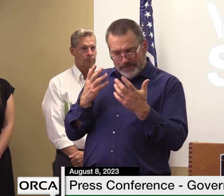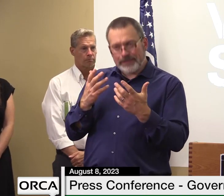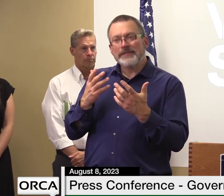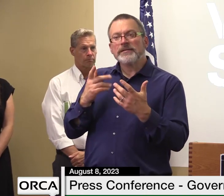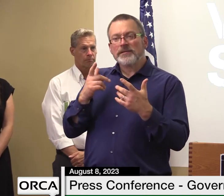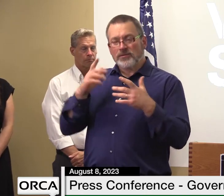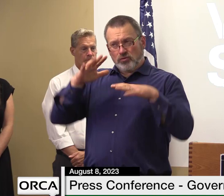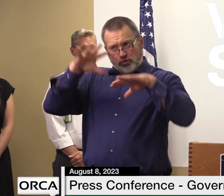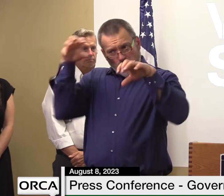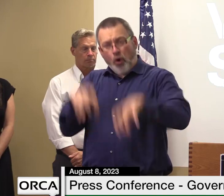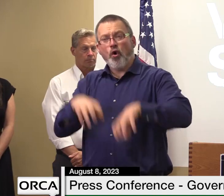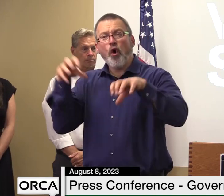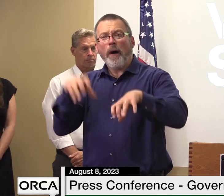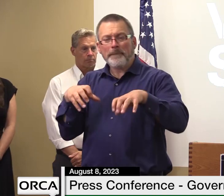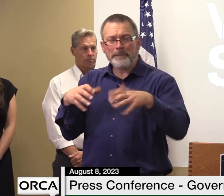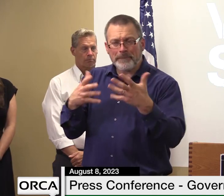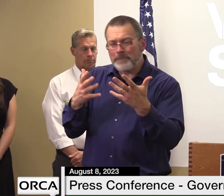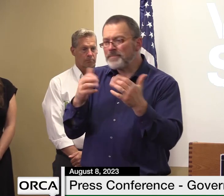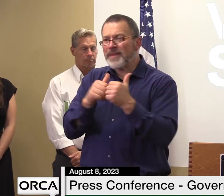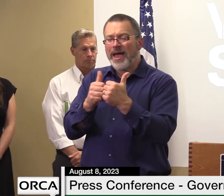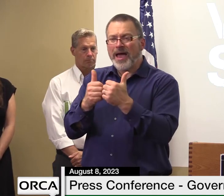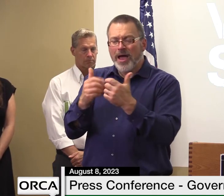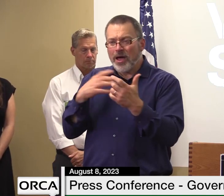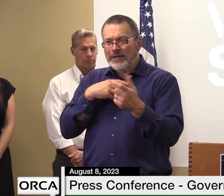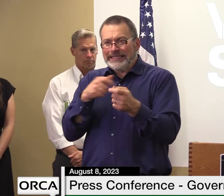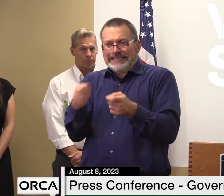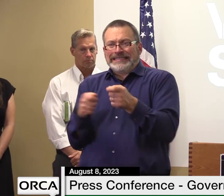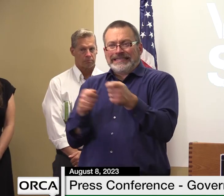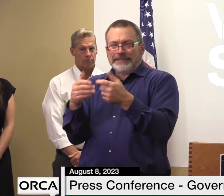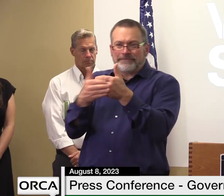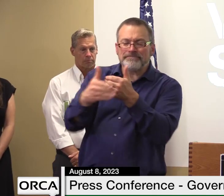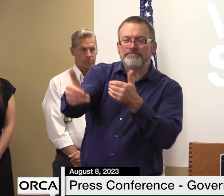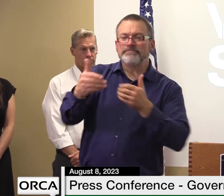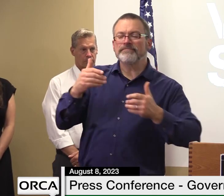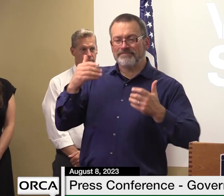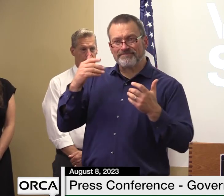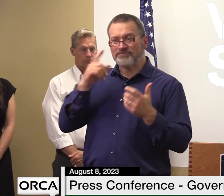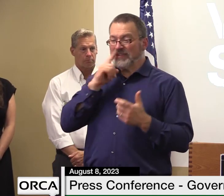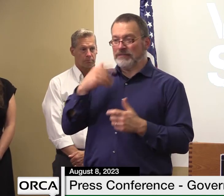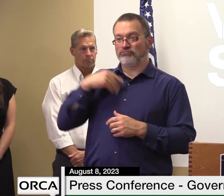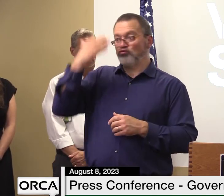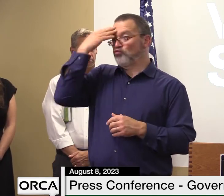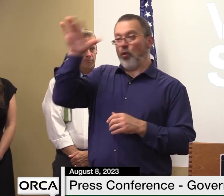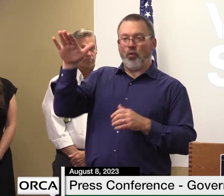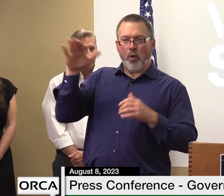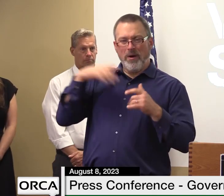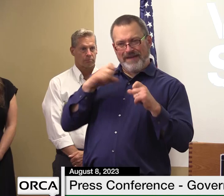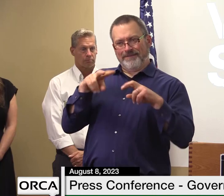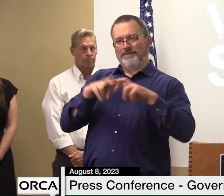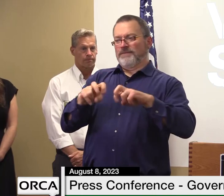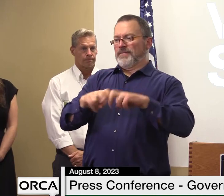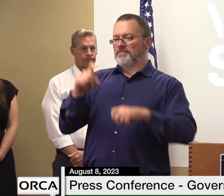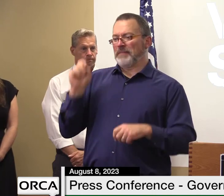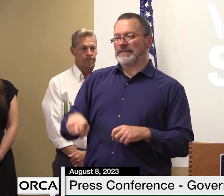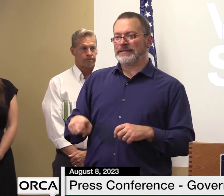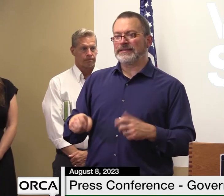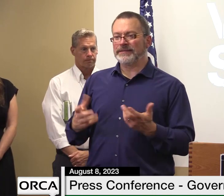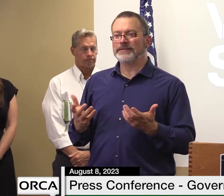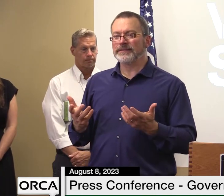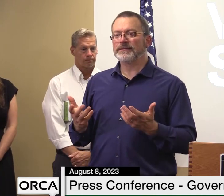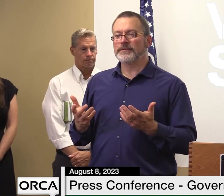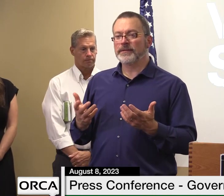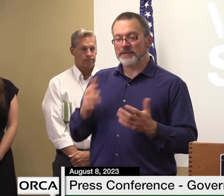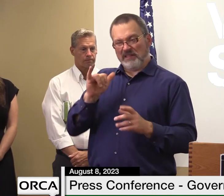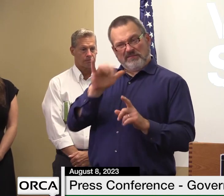declaration if we if we can meet that threshold but again we're working out those details we're still trying we